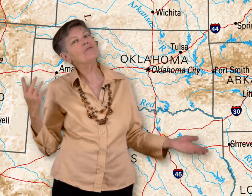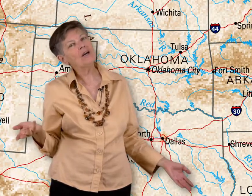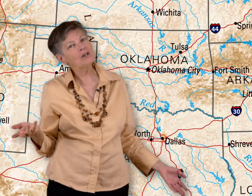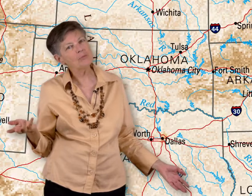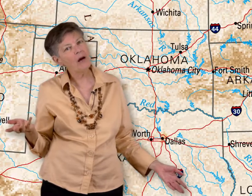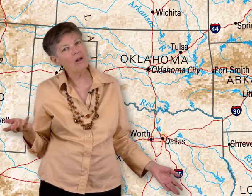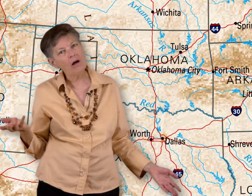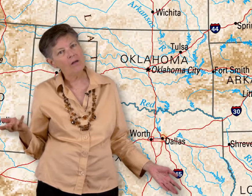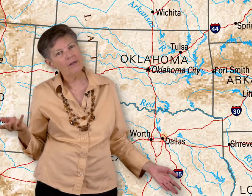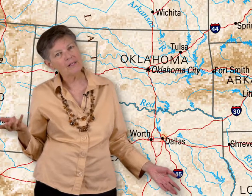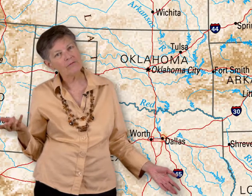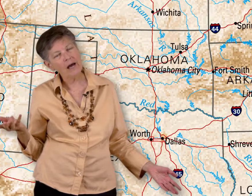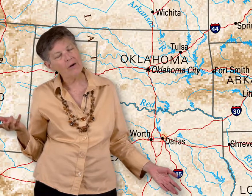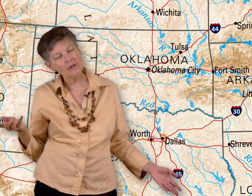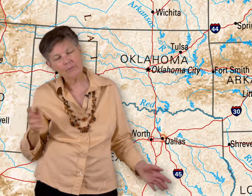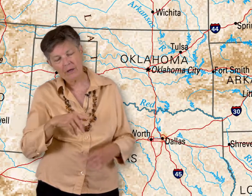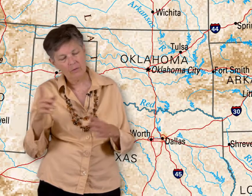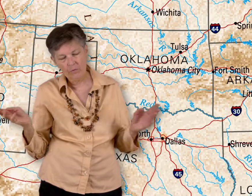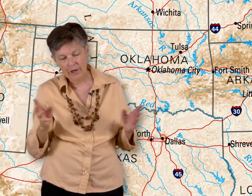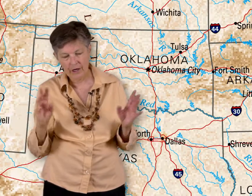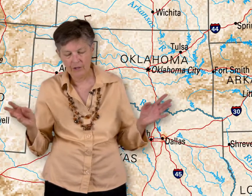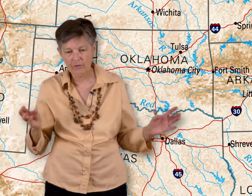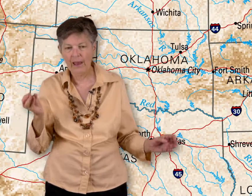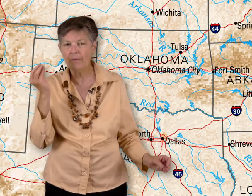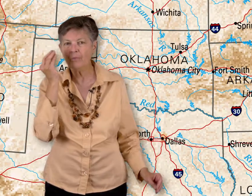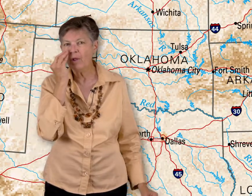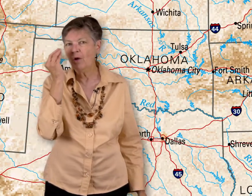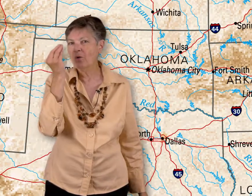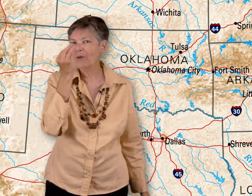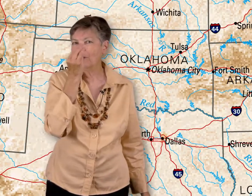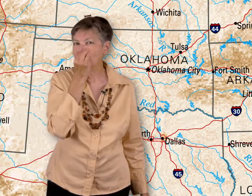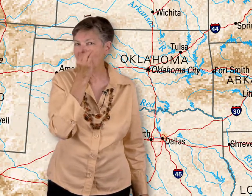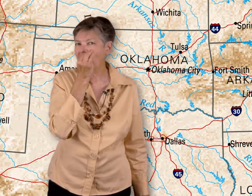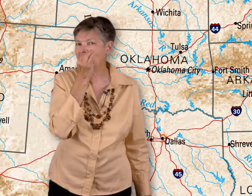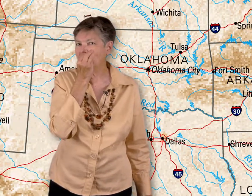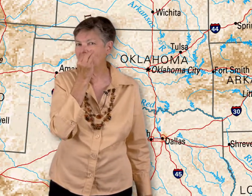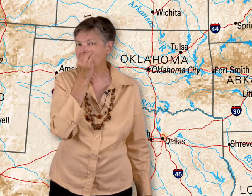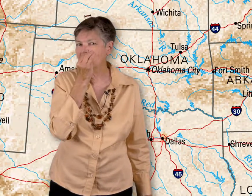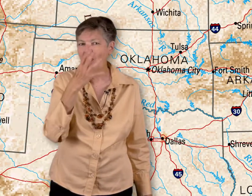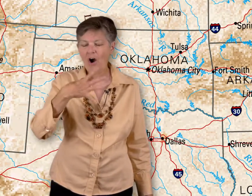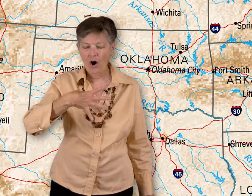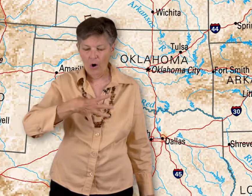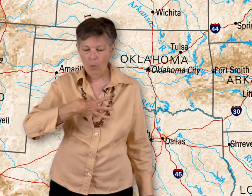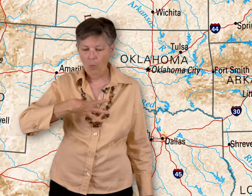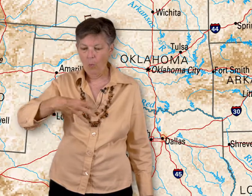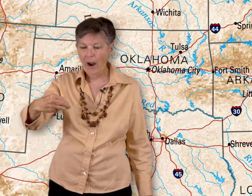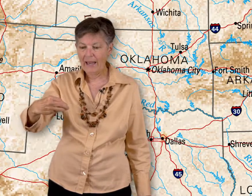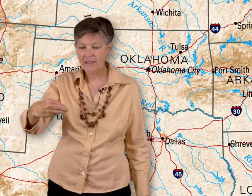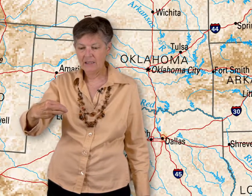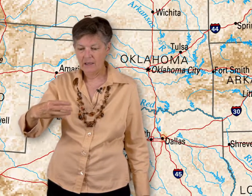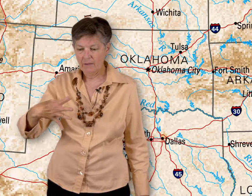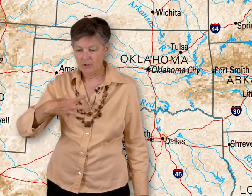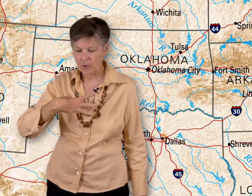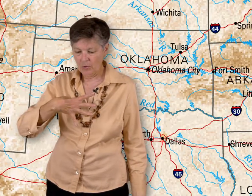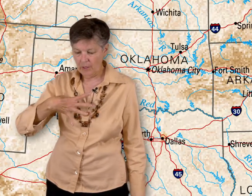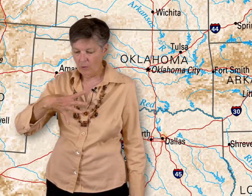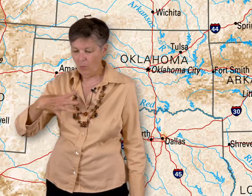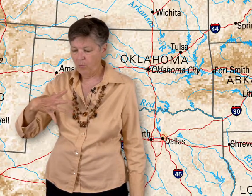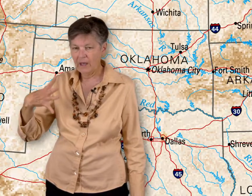fingerspell all these flowers, but we're not going to do that. Where the jasmine are white. So the